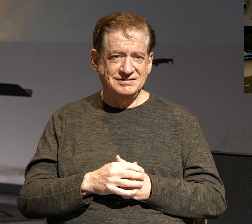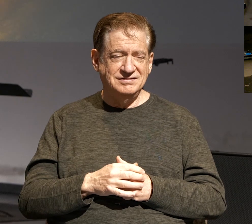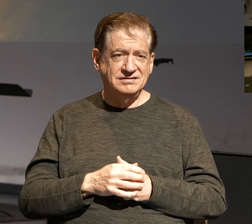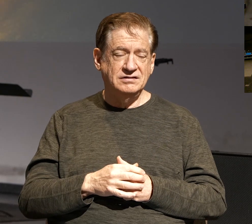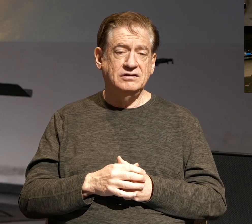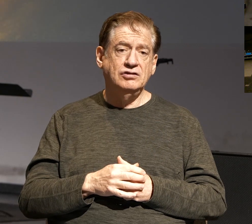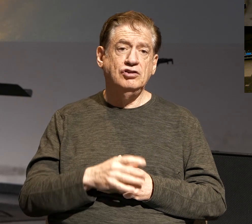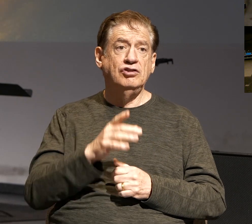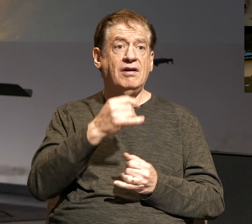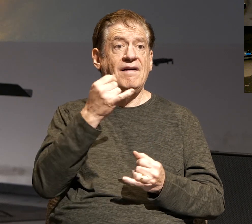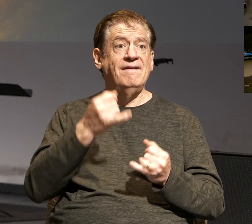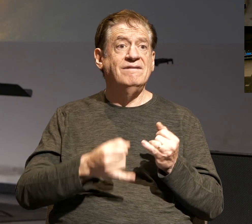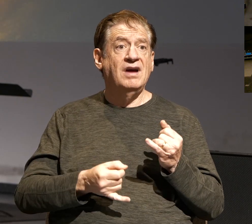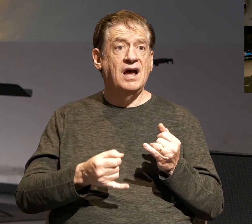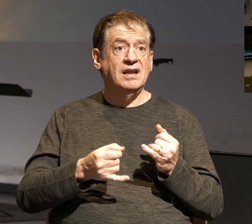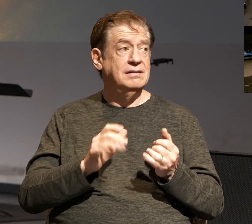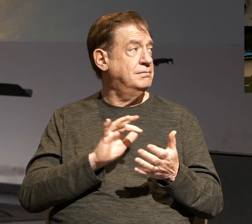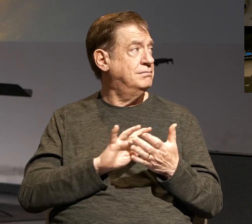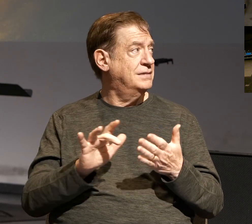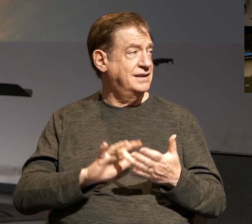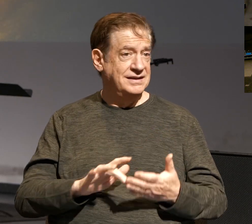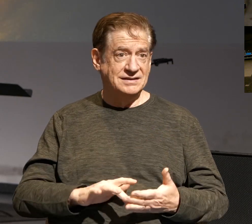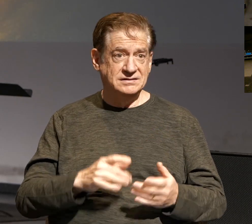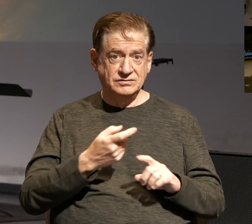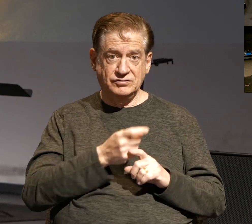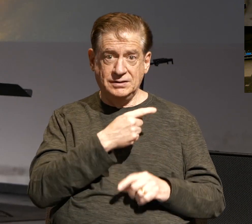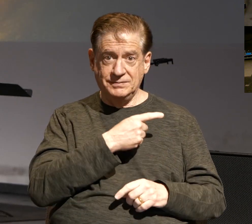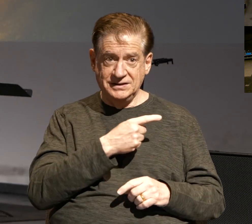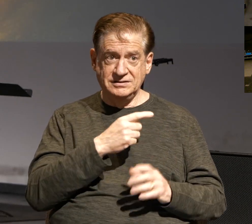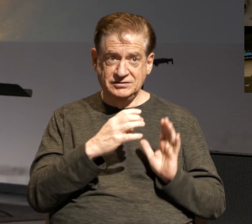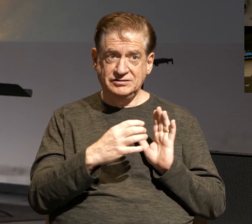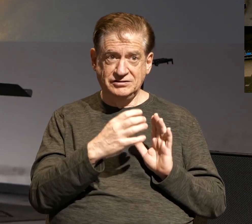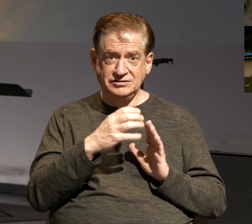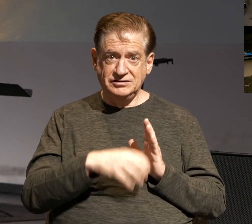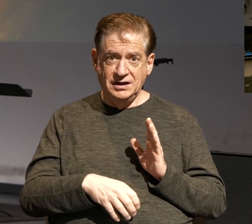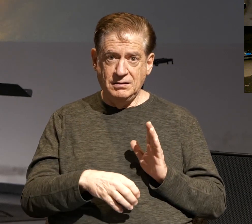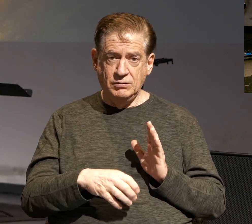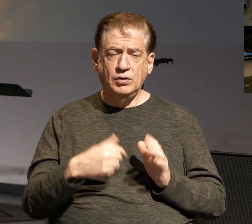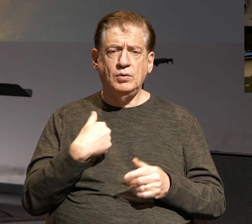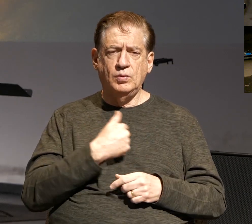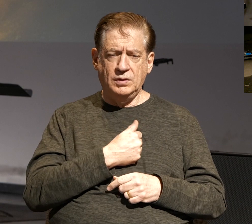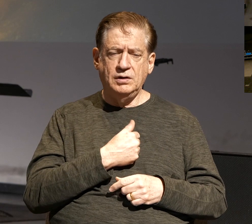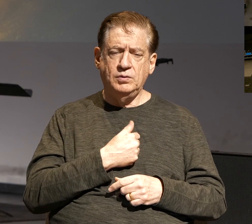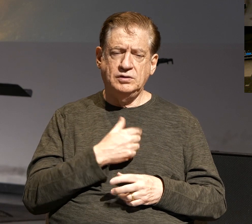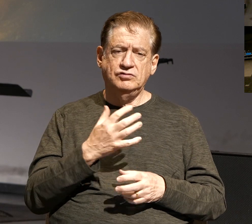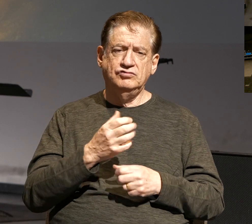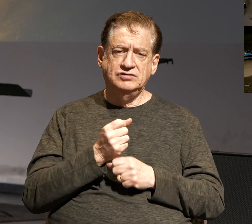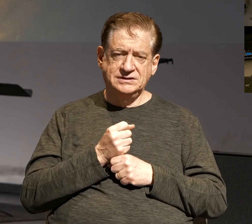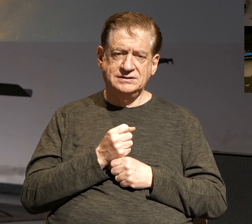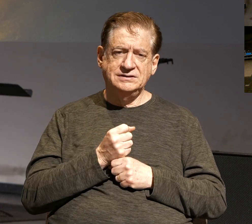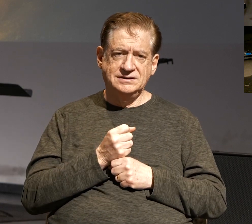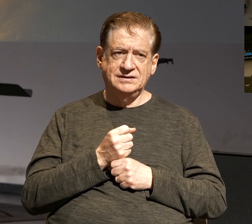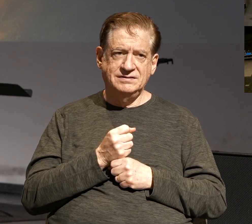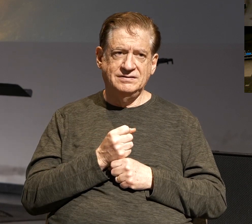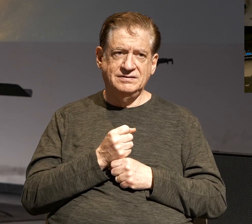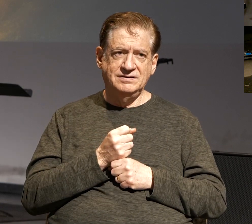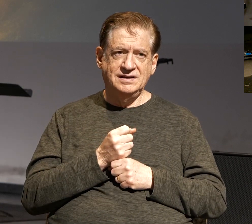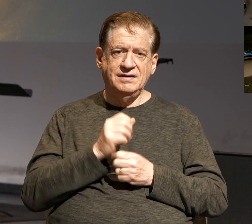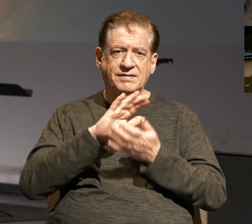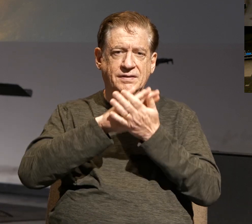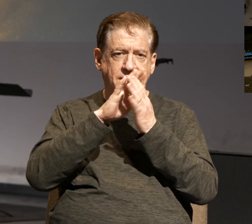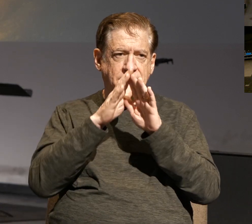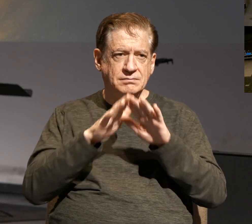Your final blanks from this chapter is that we would receive the peace